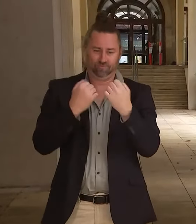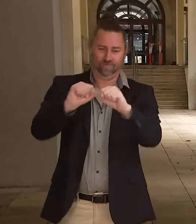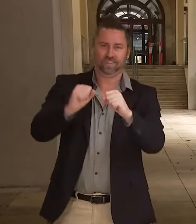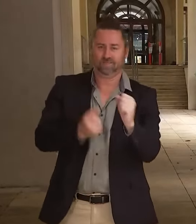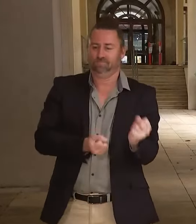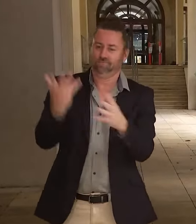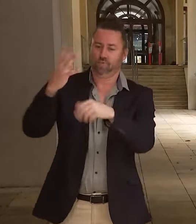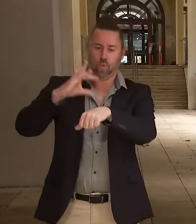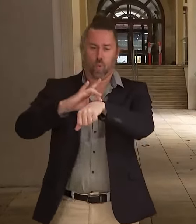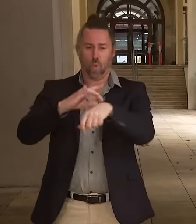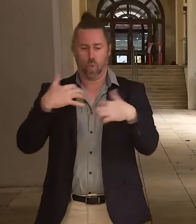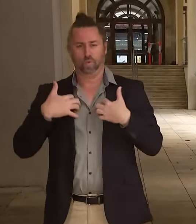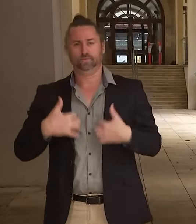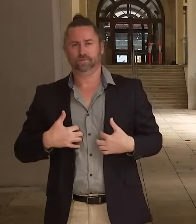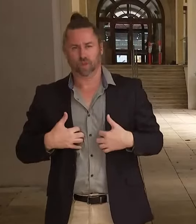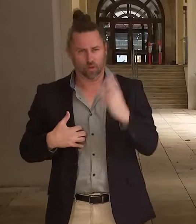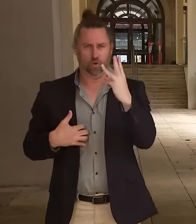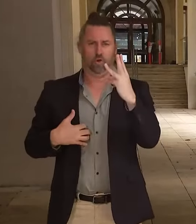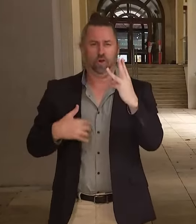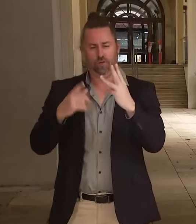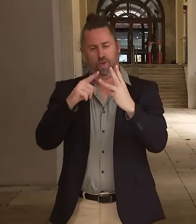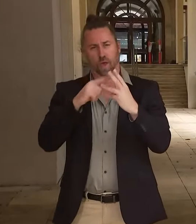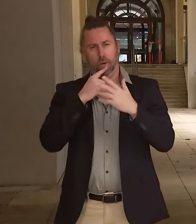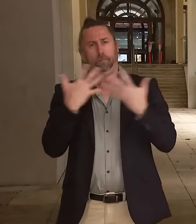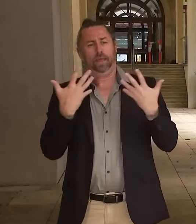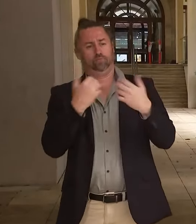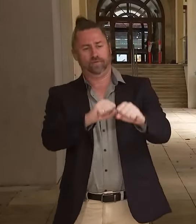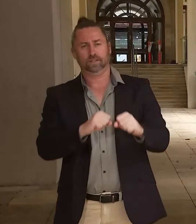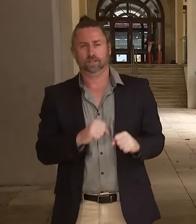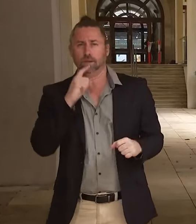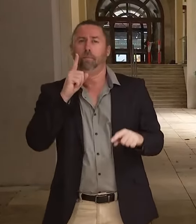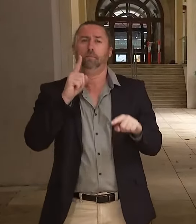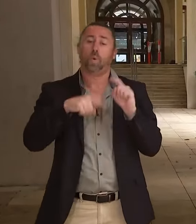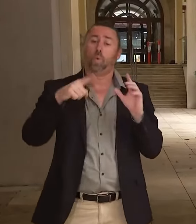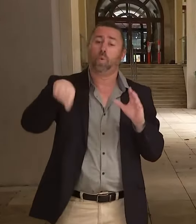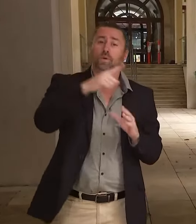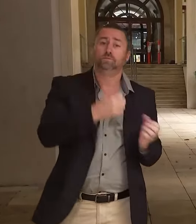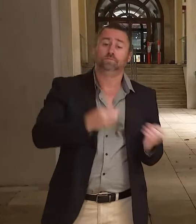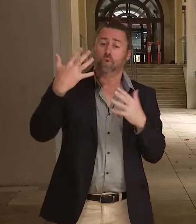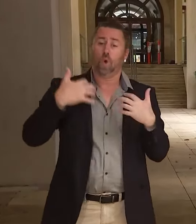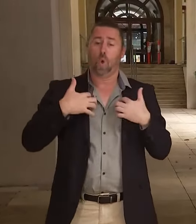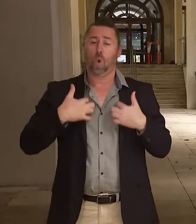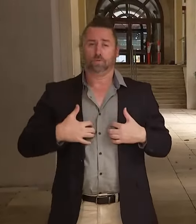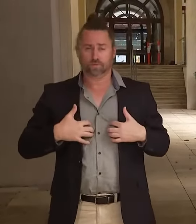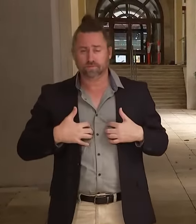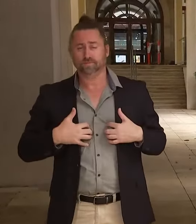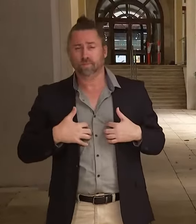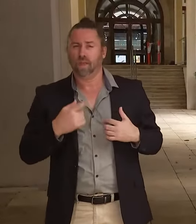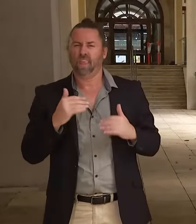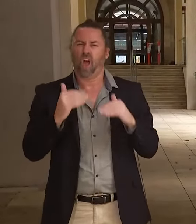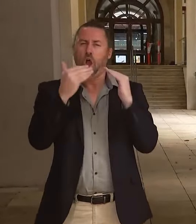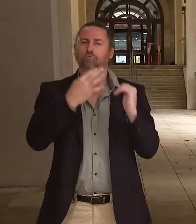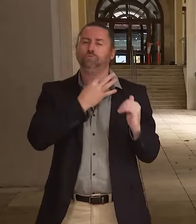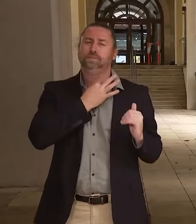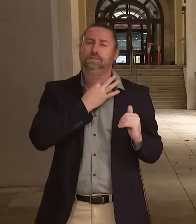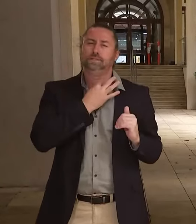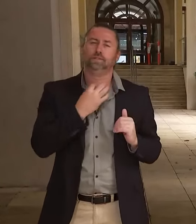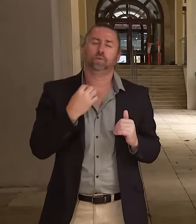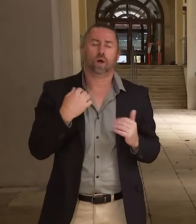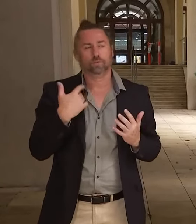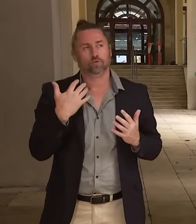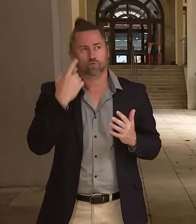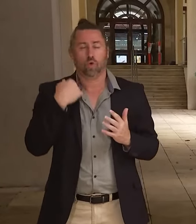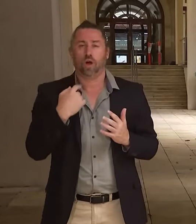and particularly seeing a large proportion of the hospitalised are the more vulnerable. So it gets emphasised. I'm just trying to emphasise this